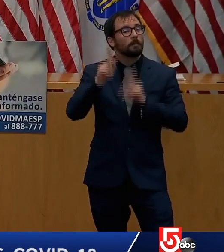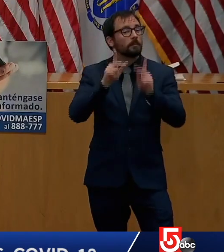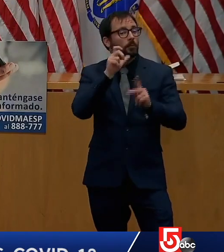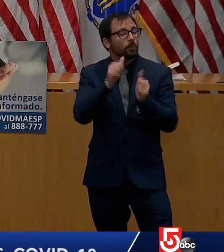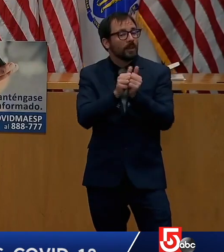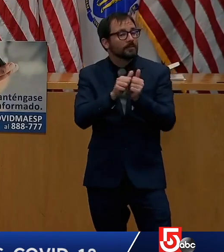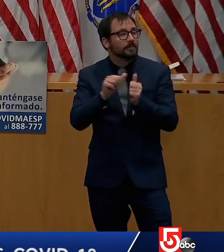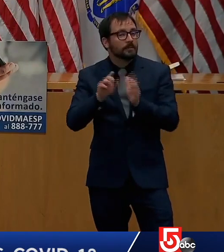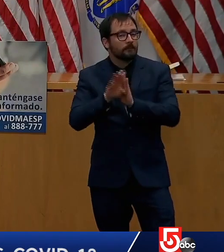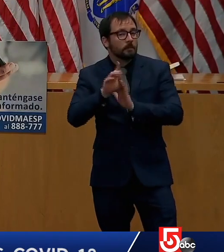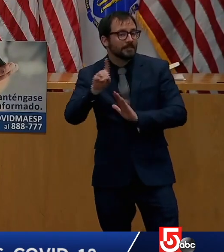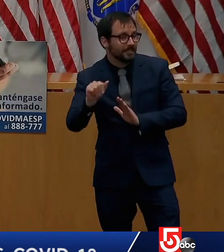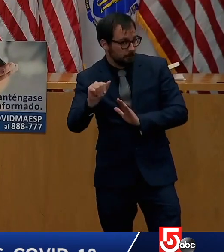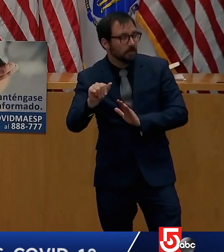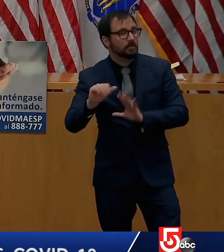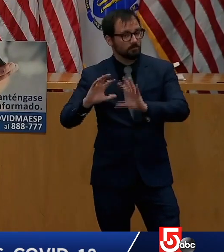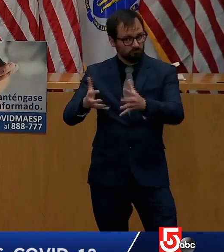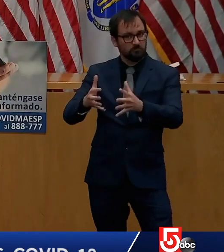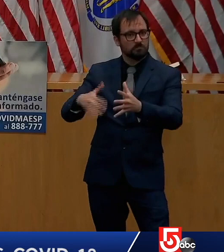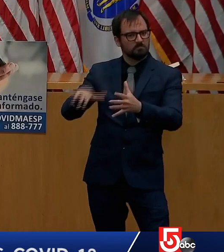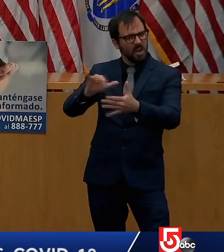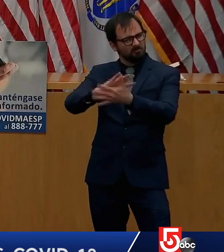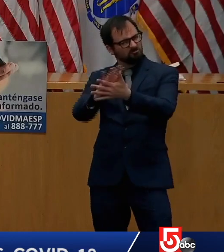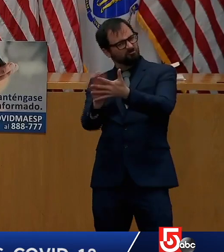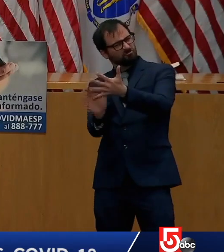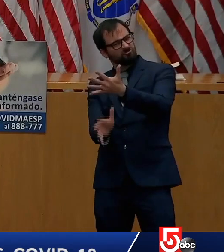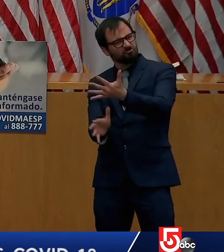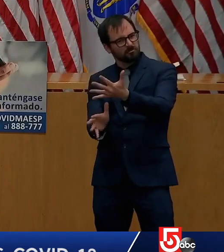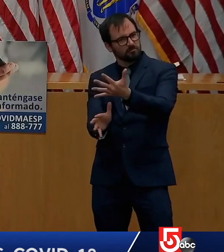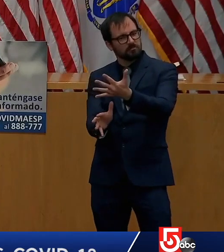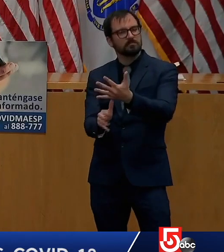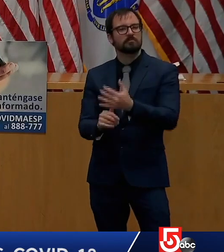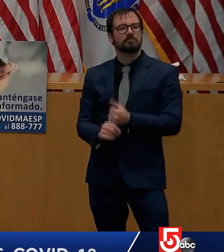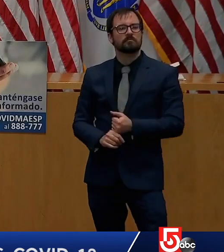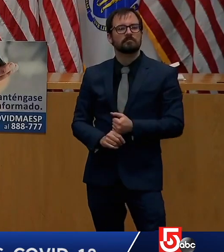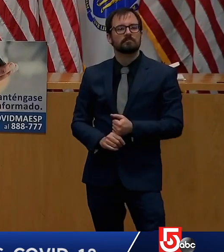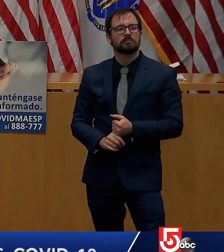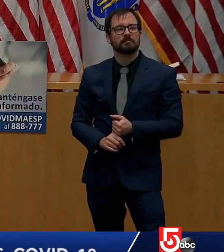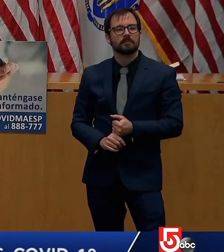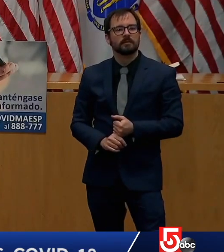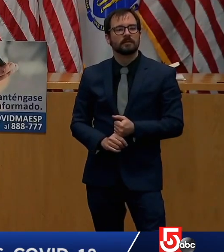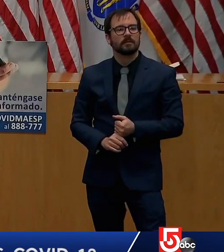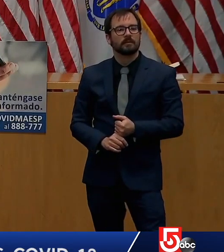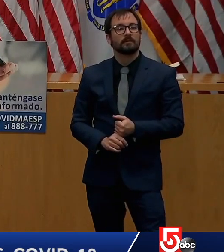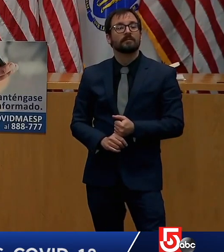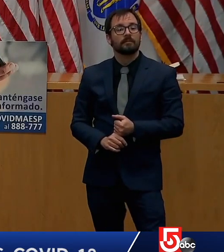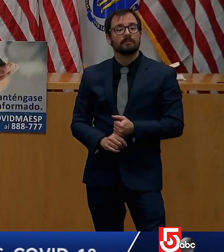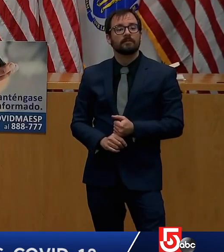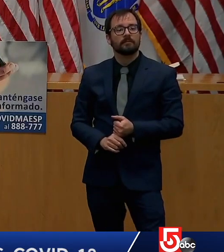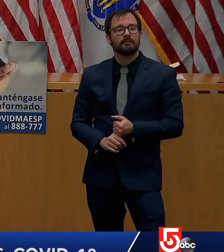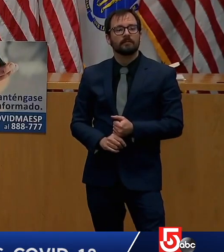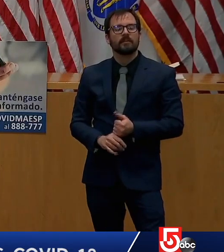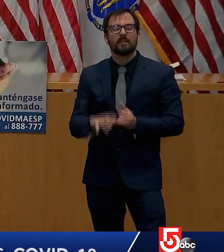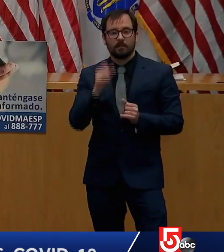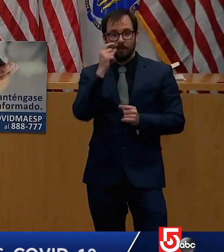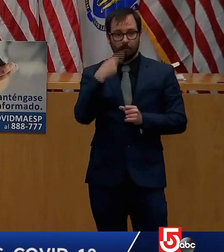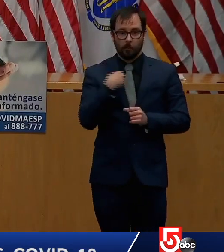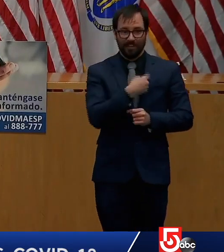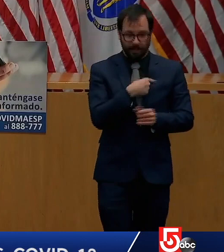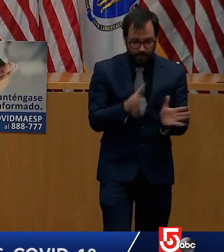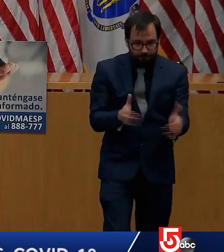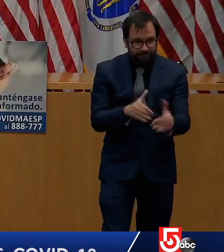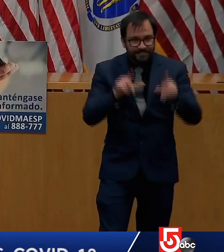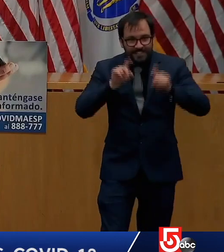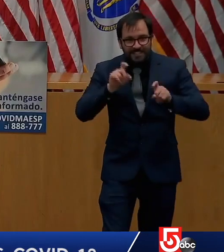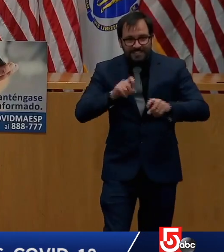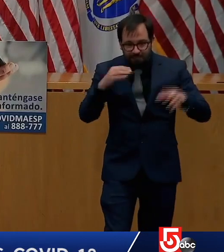sending test kits to nursing homes, given the experience recently. We sent 14,000 test kits and only 4,000